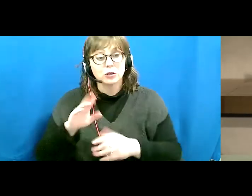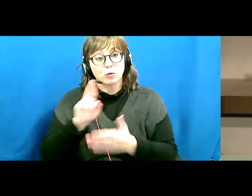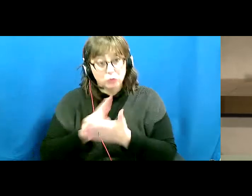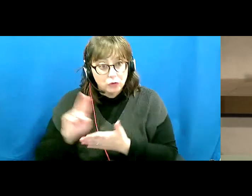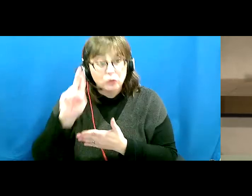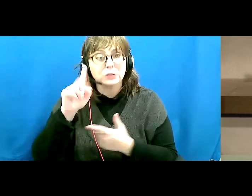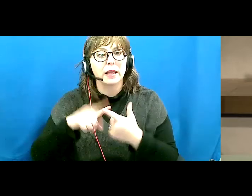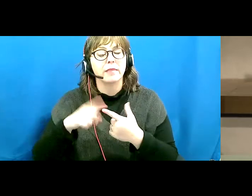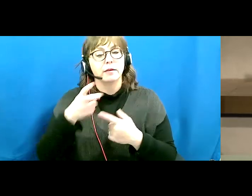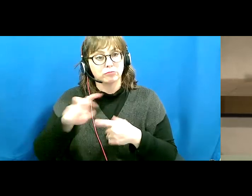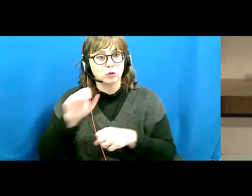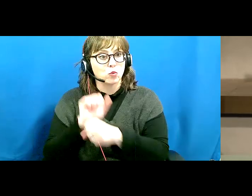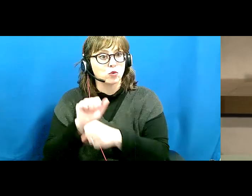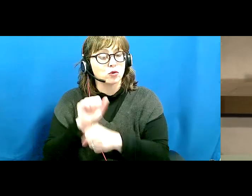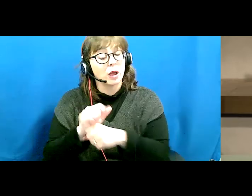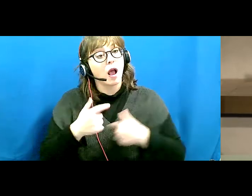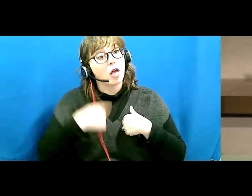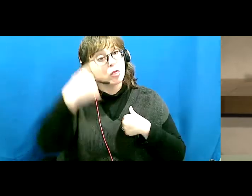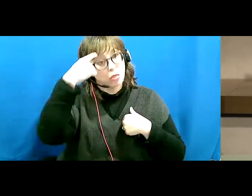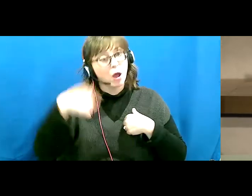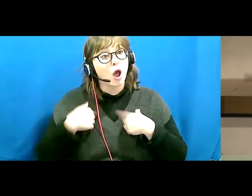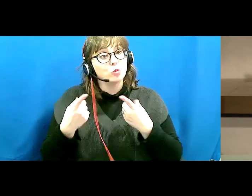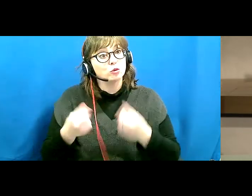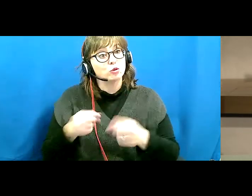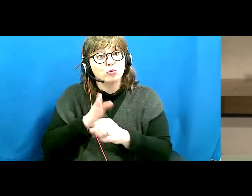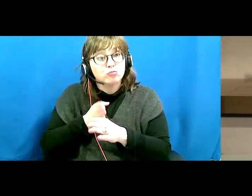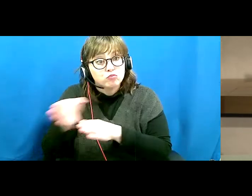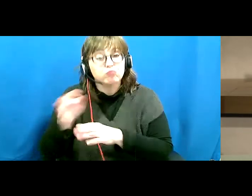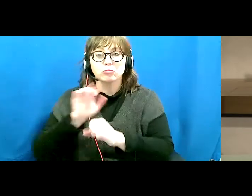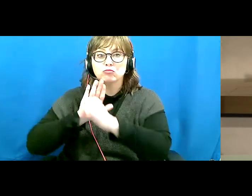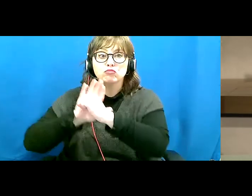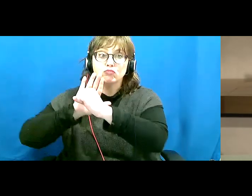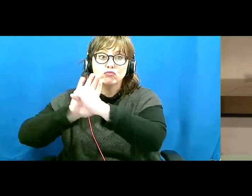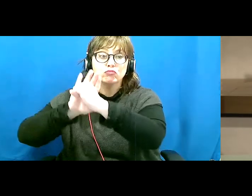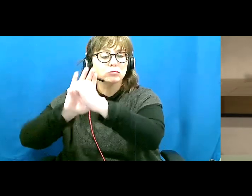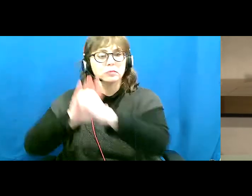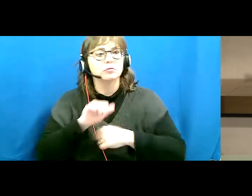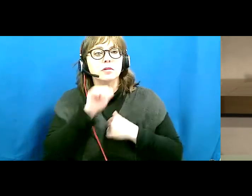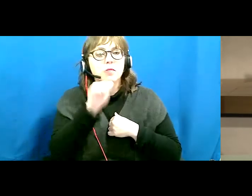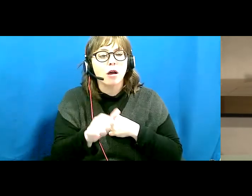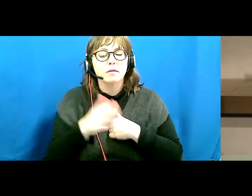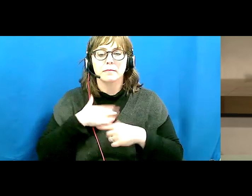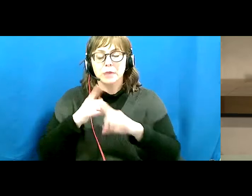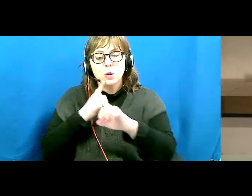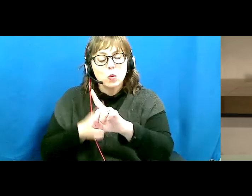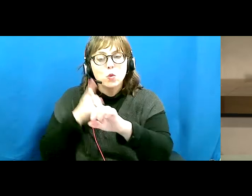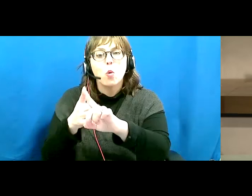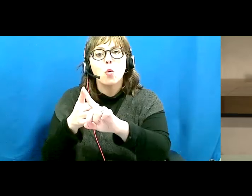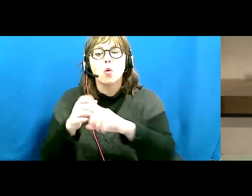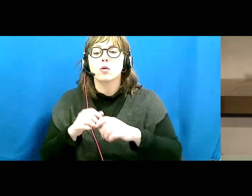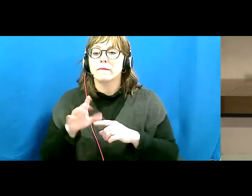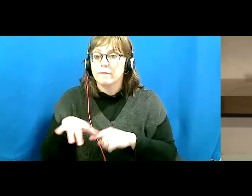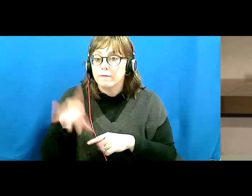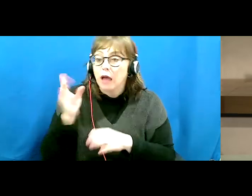that, I did not seek out advocacy as a direction for my future. My goal was to find a career